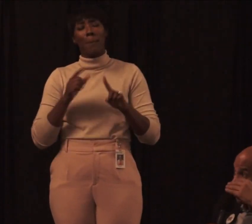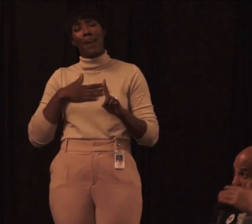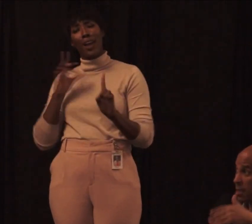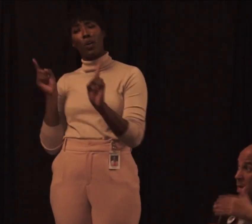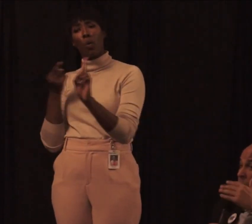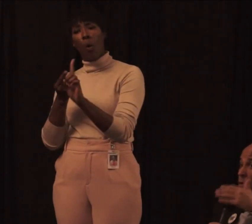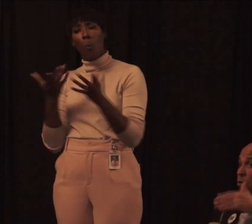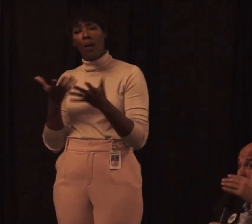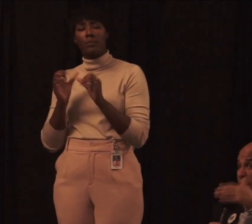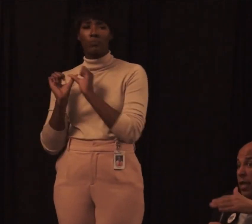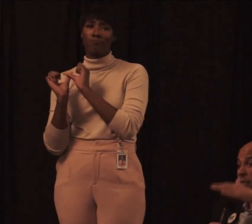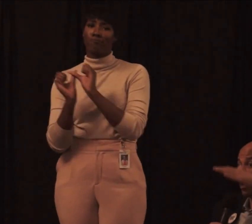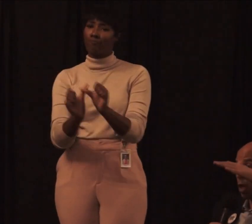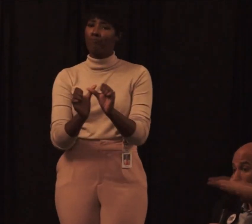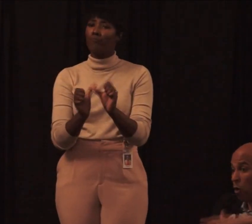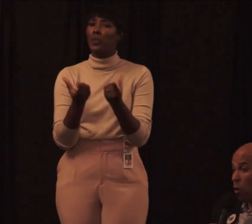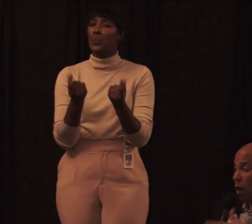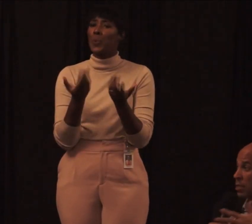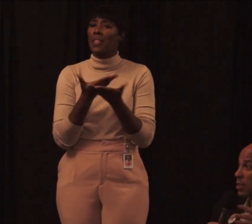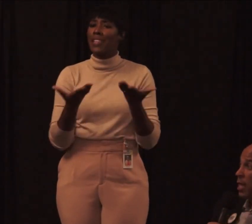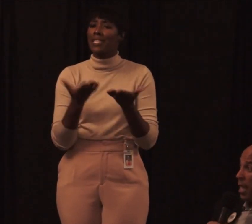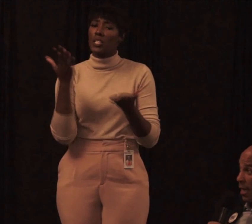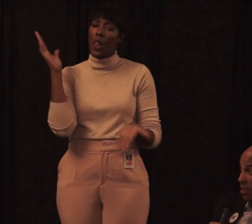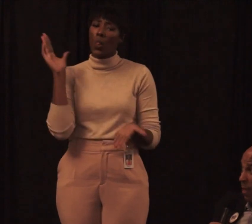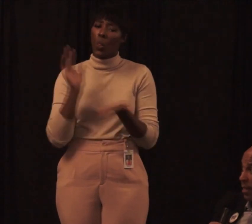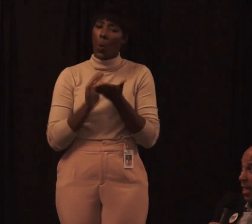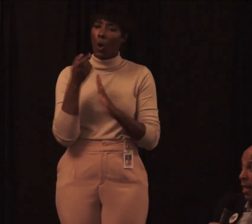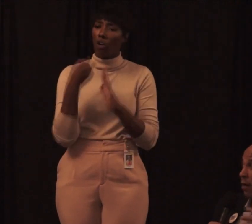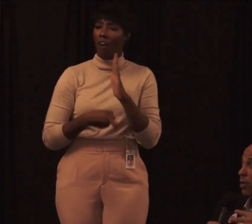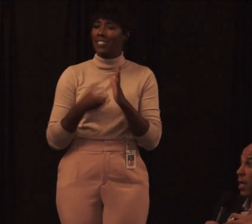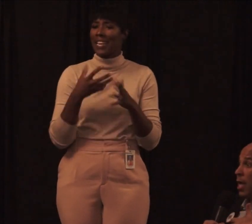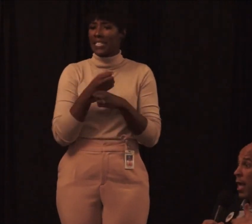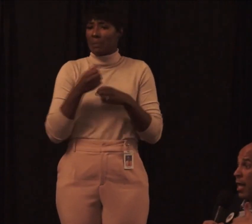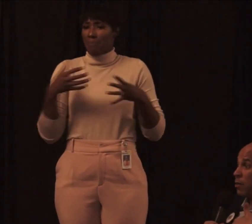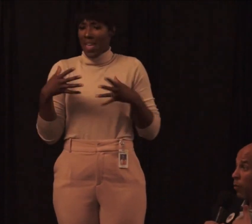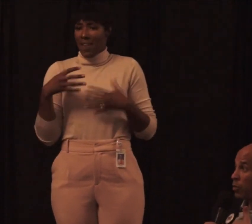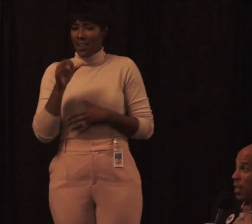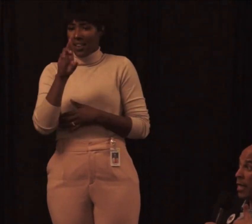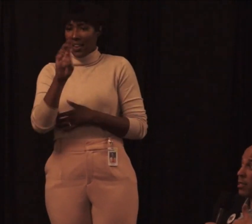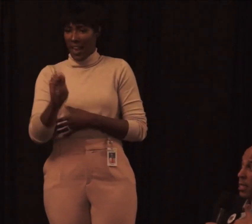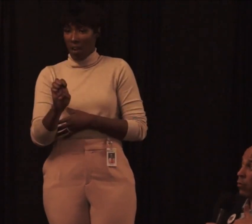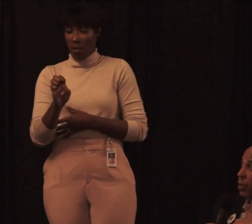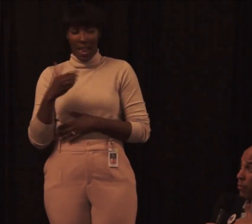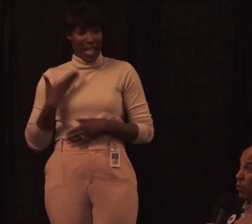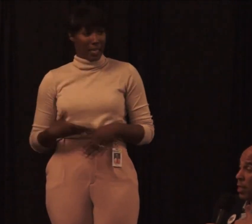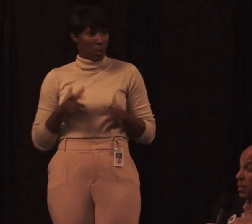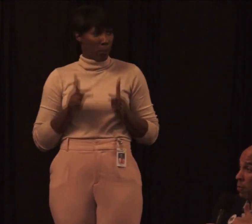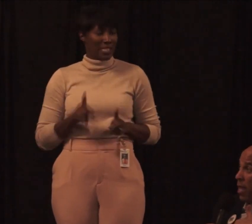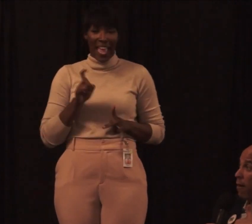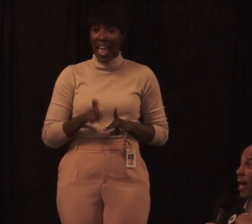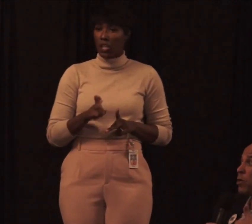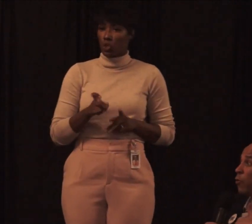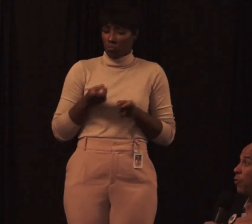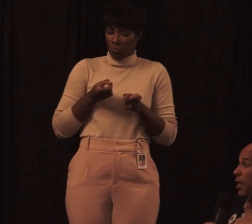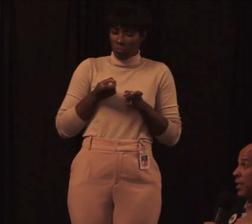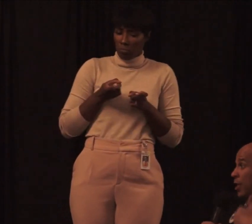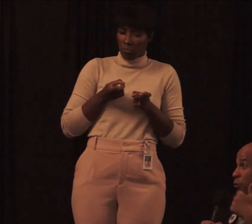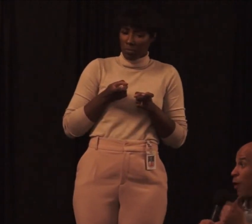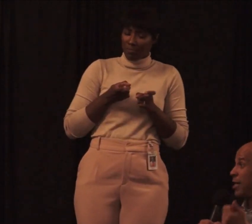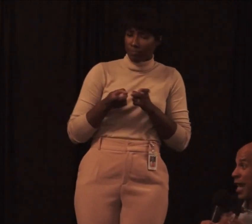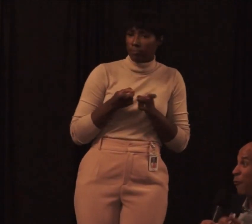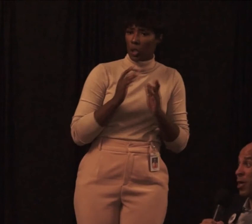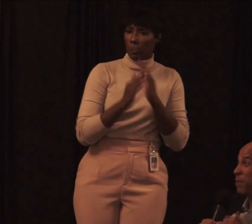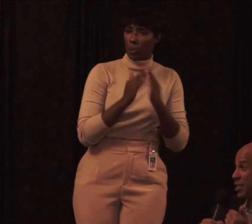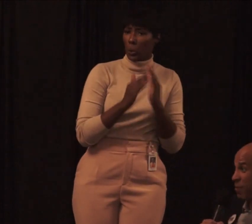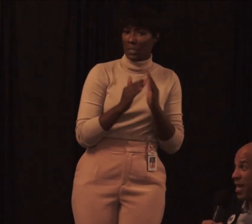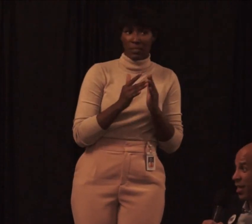is going to be to continue to do the things that lower costs and expand care. And as a person that had to deal with communities as a mayor, I know the things that